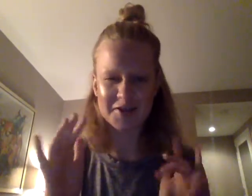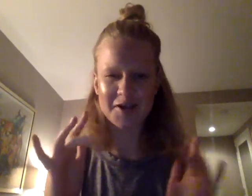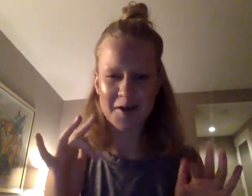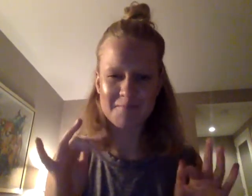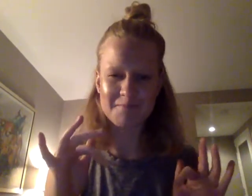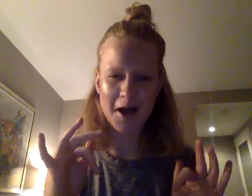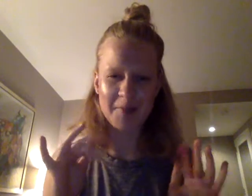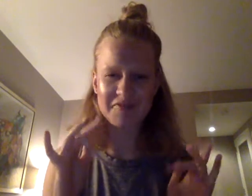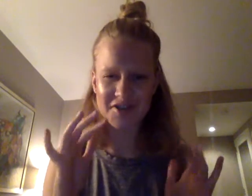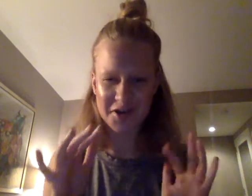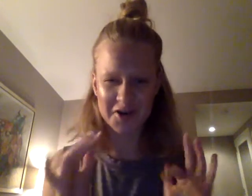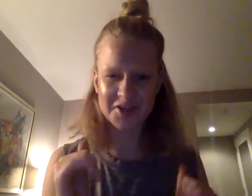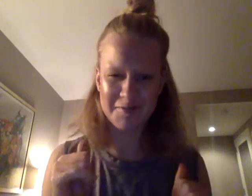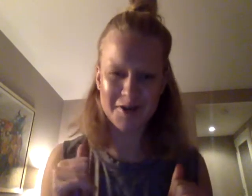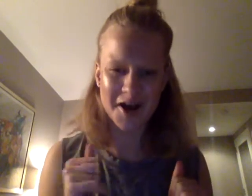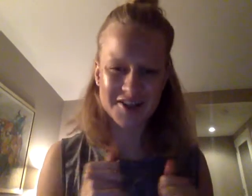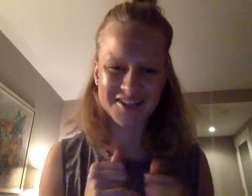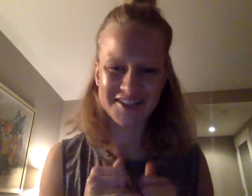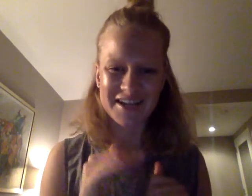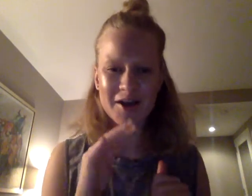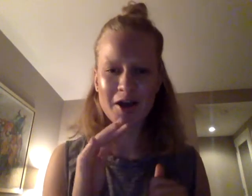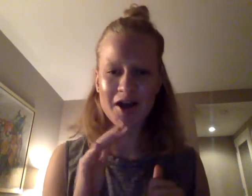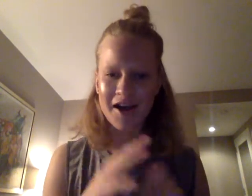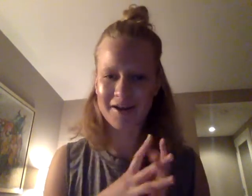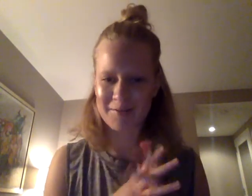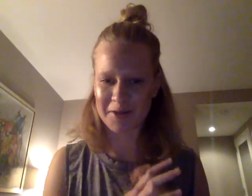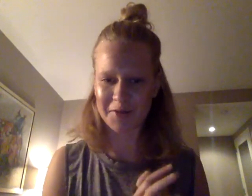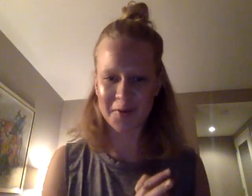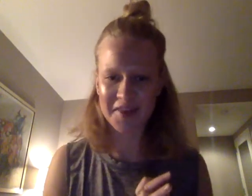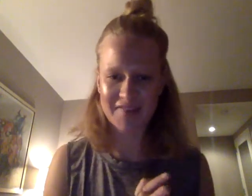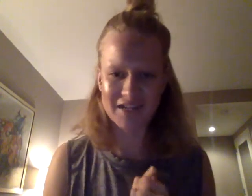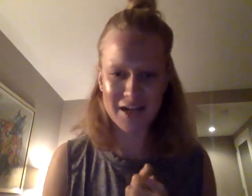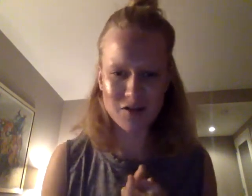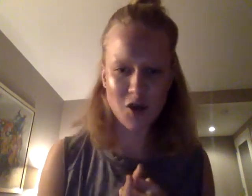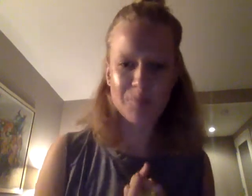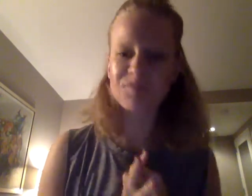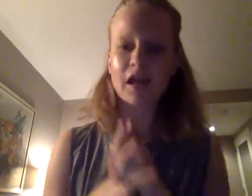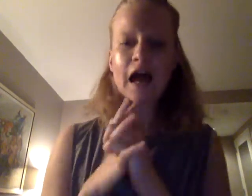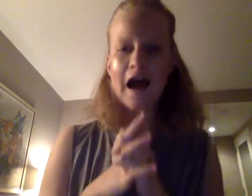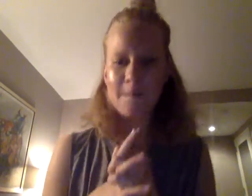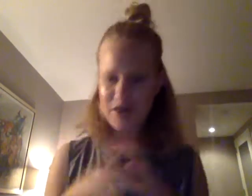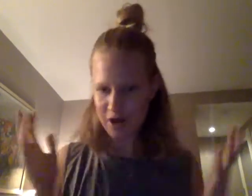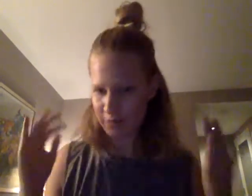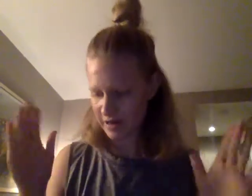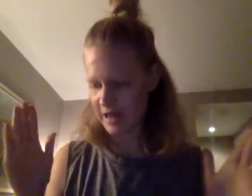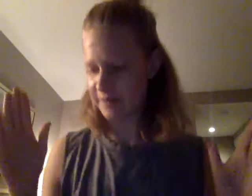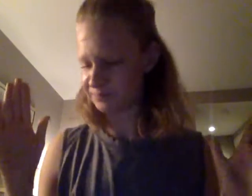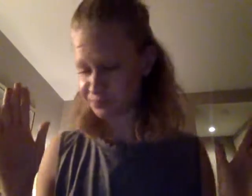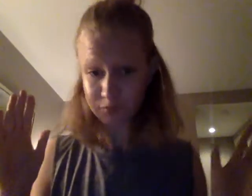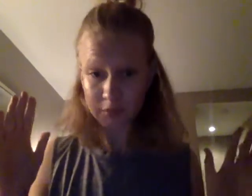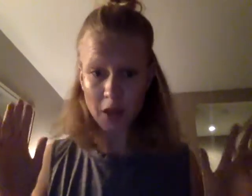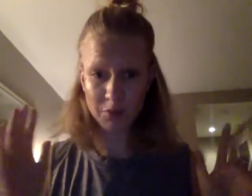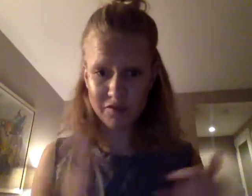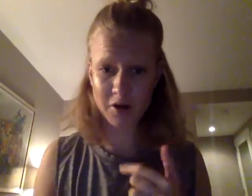some fear subconsciously coming through in that video. So I thought about it, and before